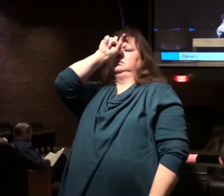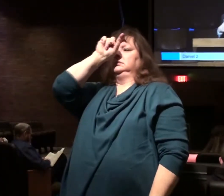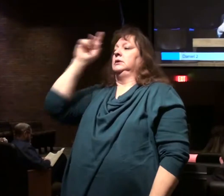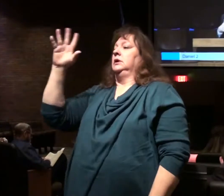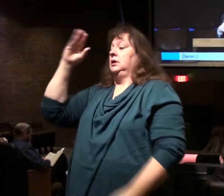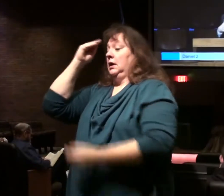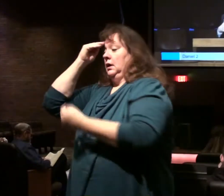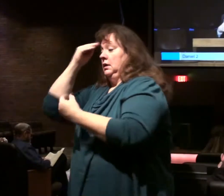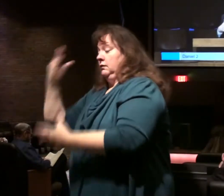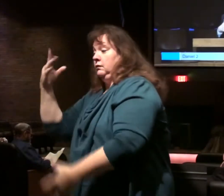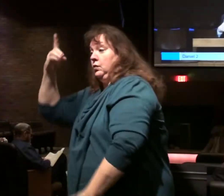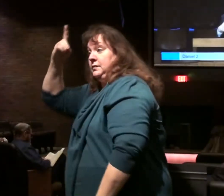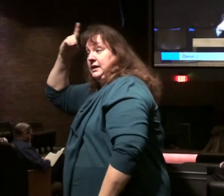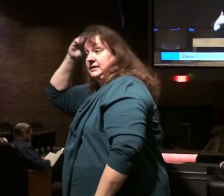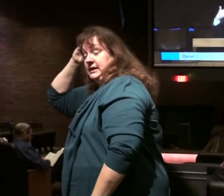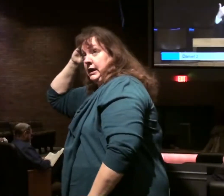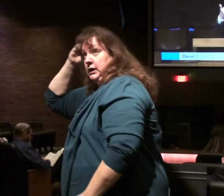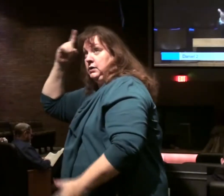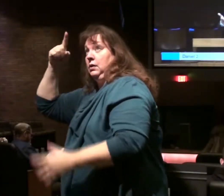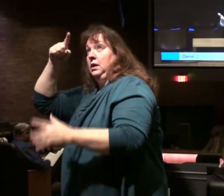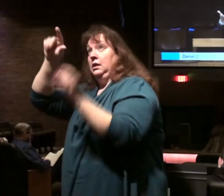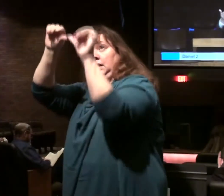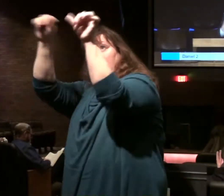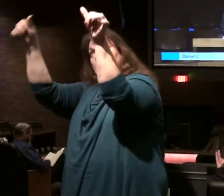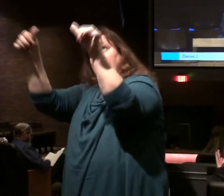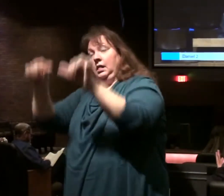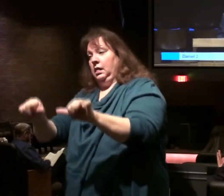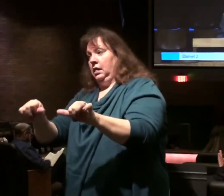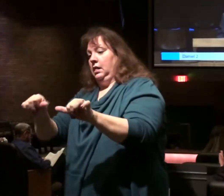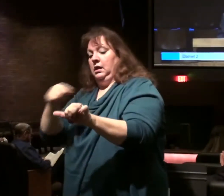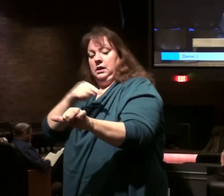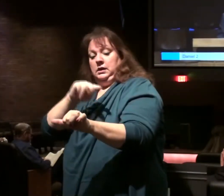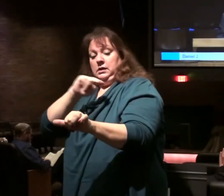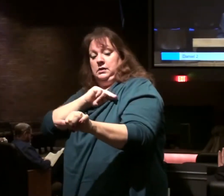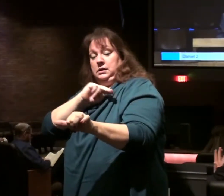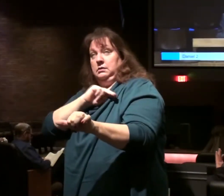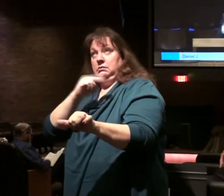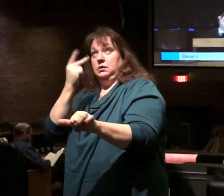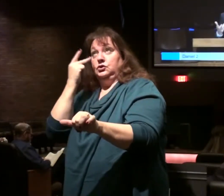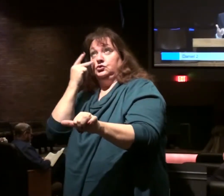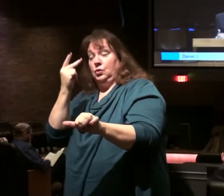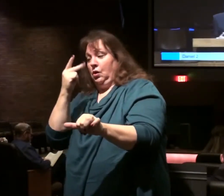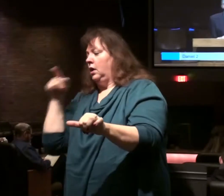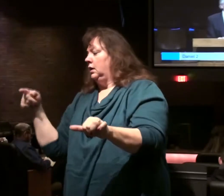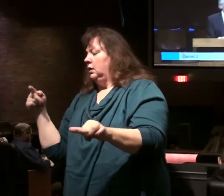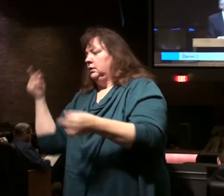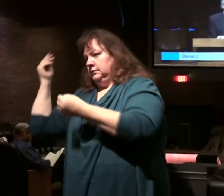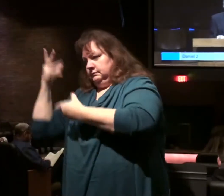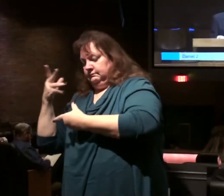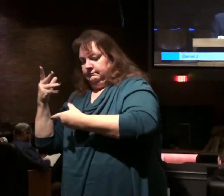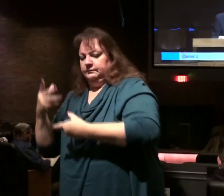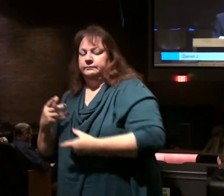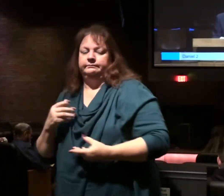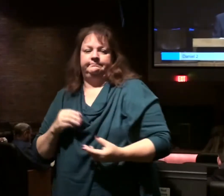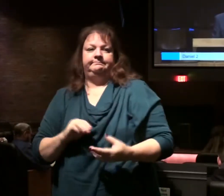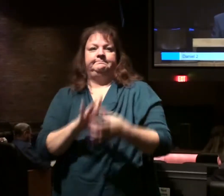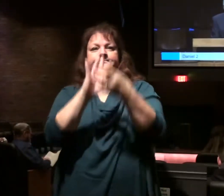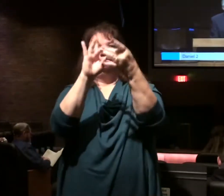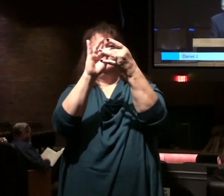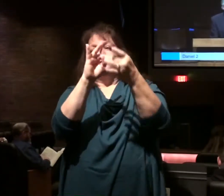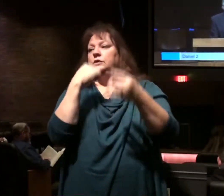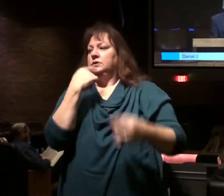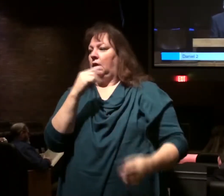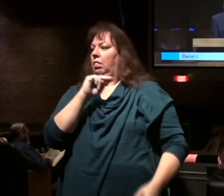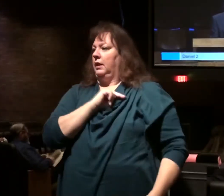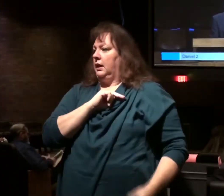Daniel what Nebuchadnezzar's dream meant. So Daniel gives the interpretation. So in